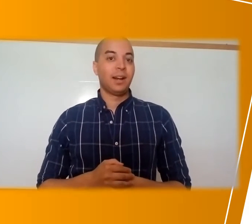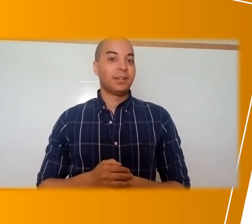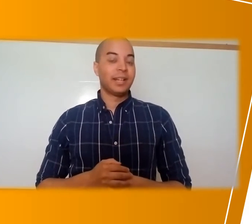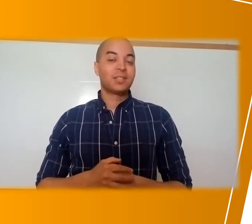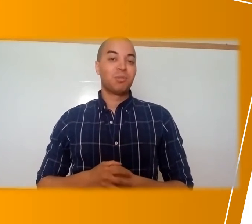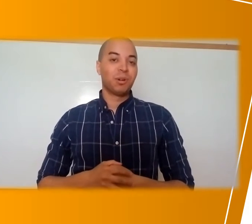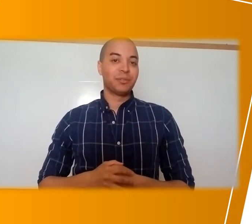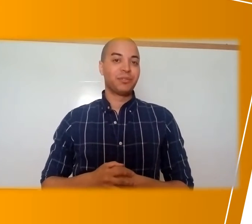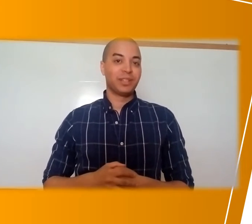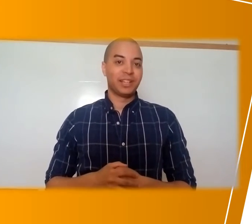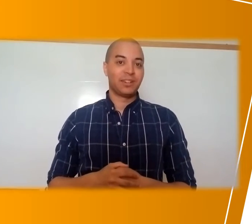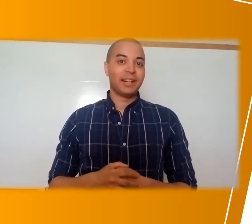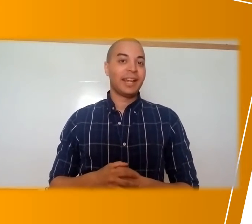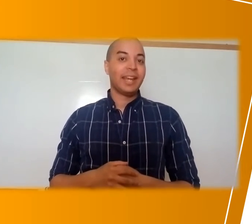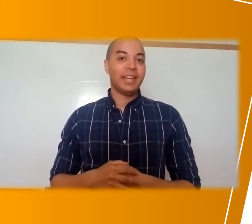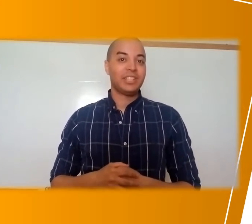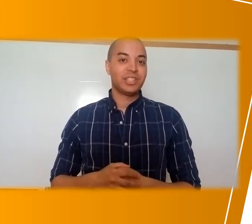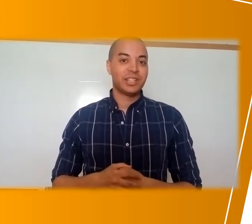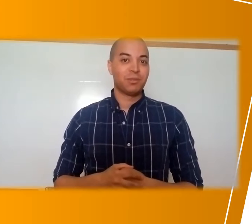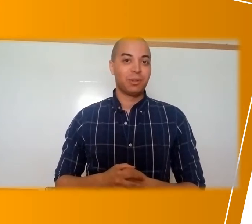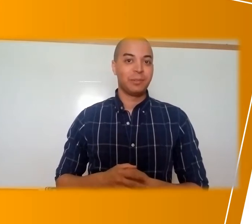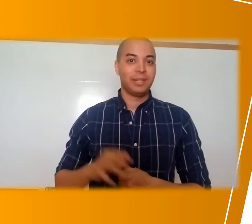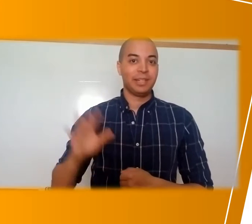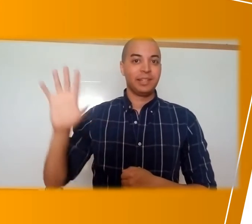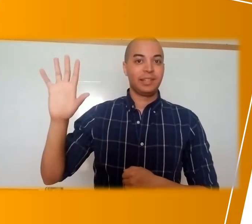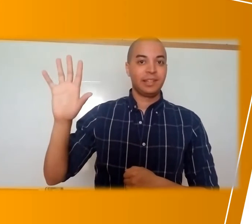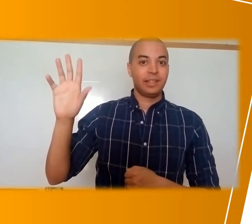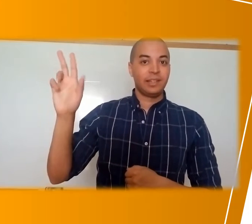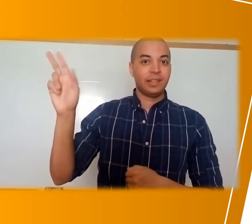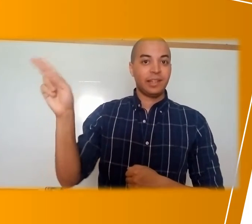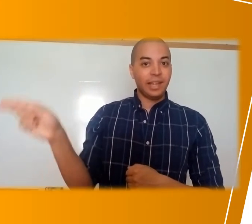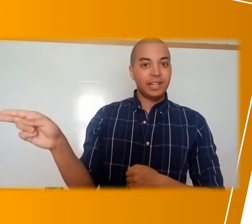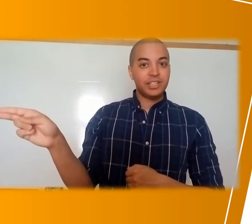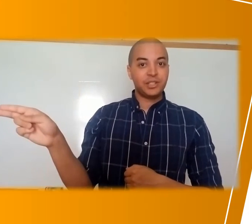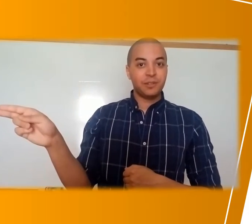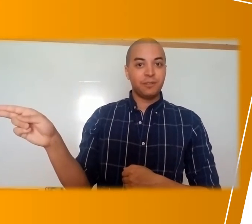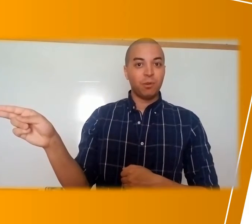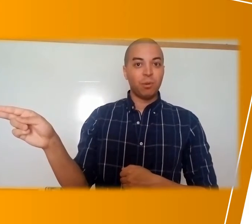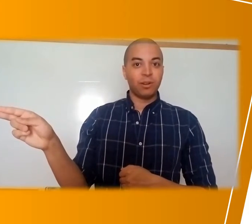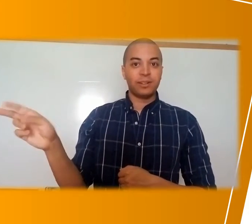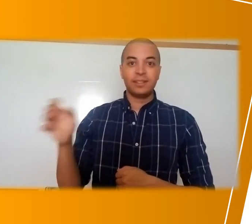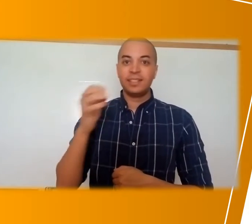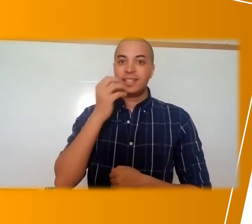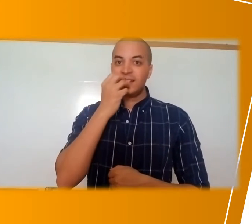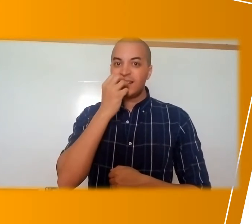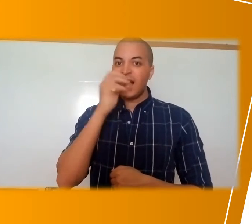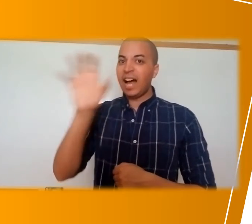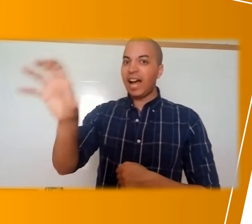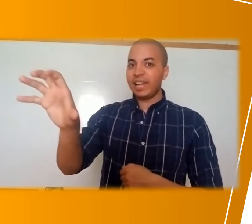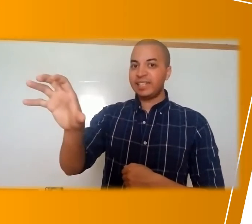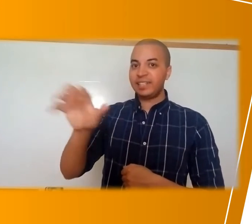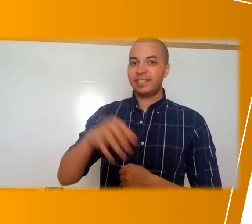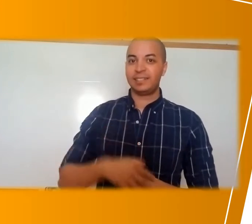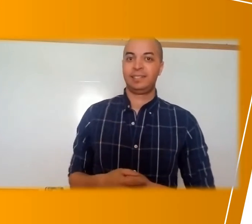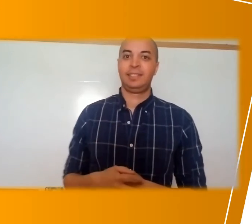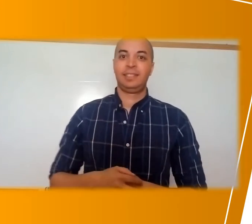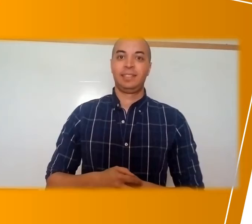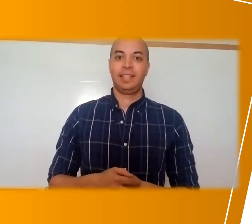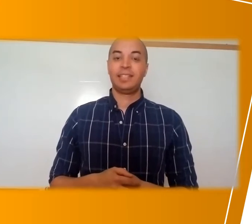Our next word for letter H is going to be H for hot.